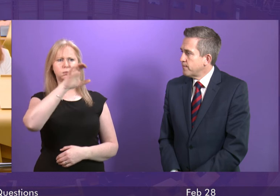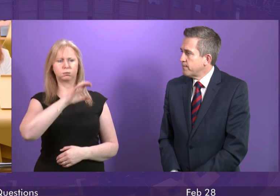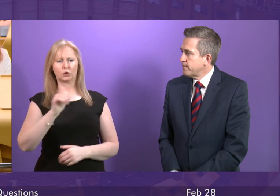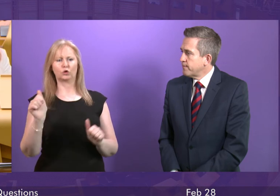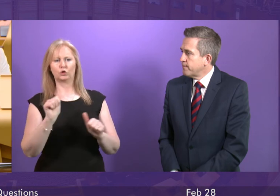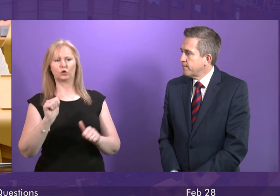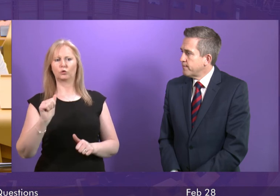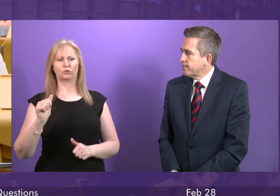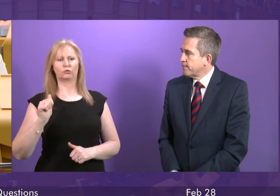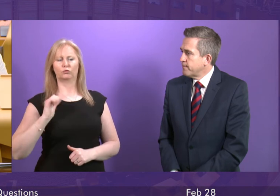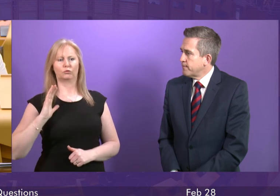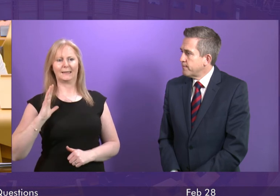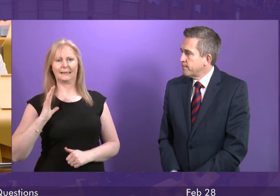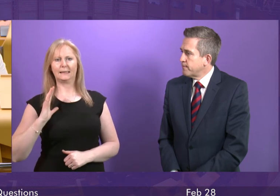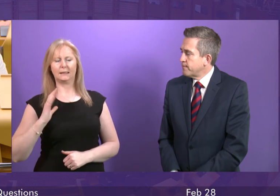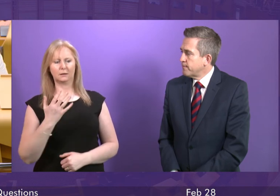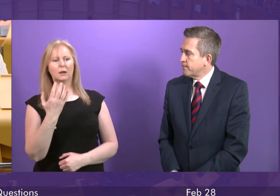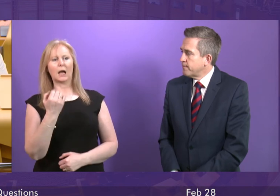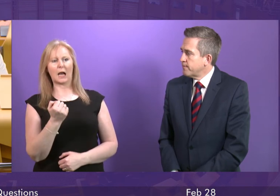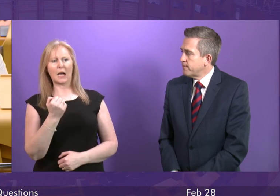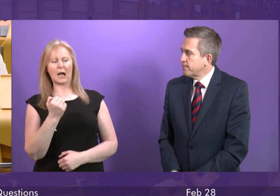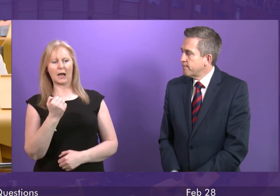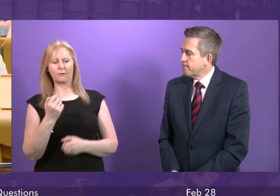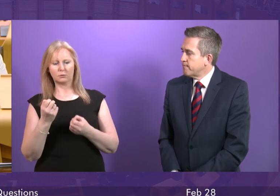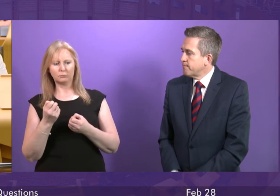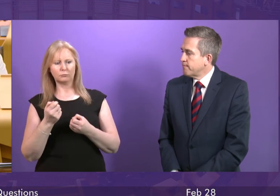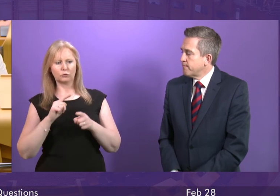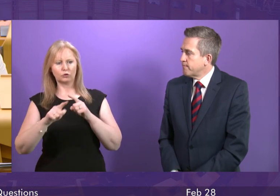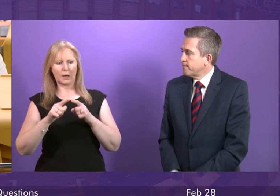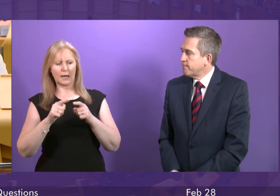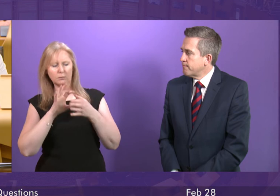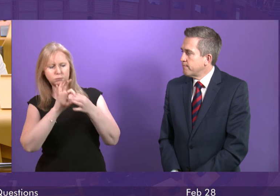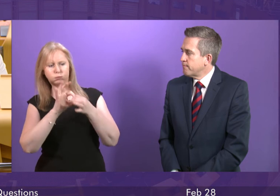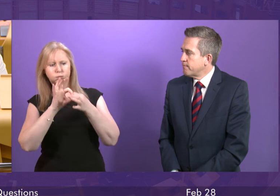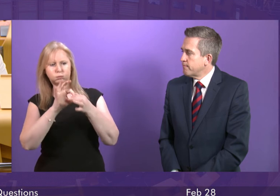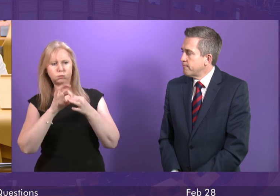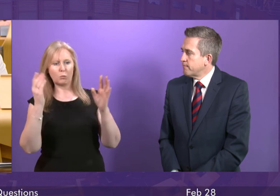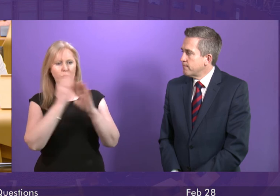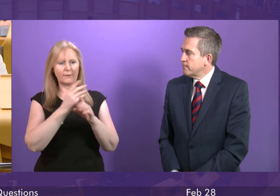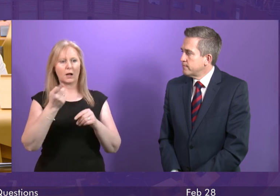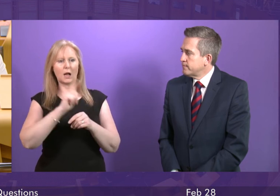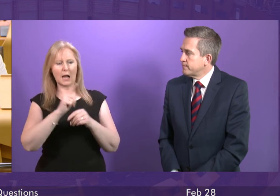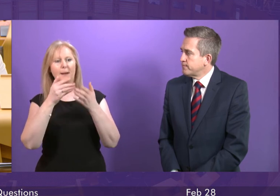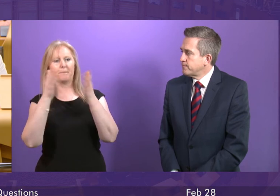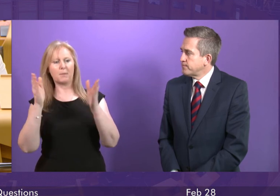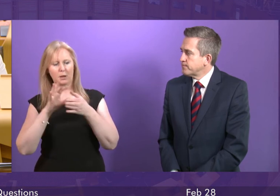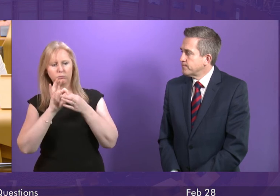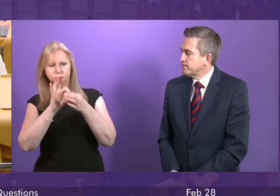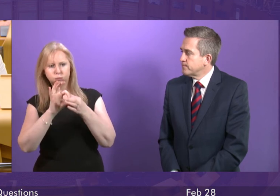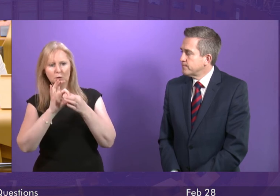significant challenges associated with delivering the ban and are working with public and private sector partners to tackle those challenges. Our focus now is on